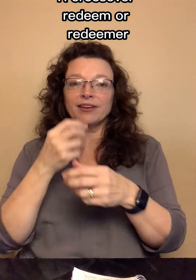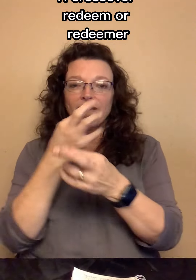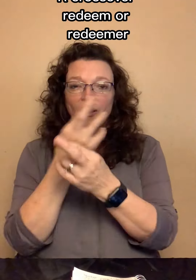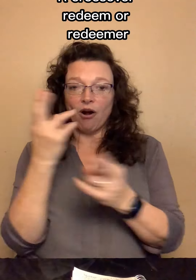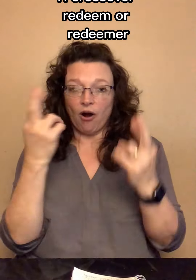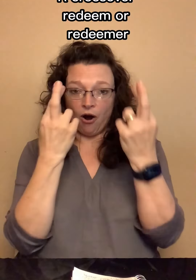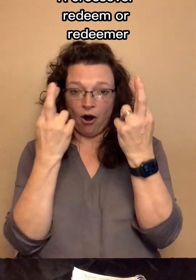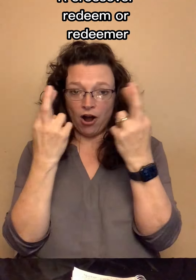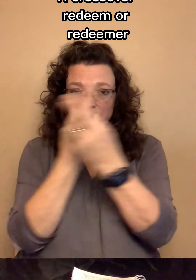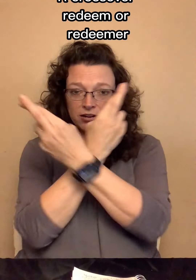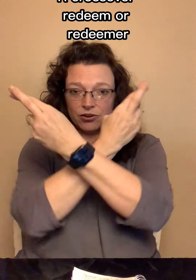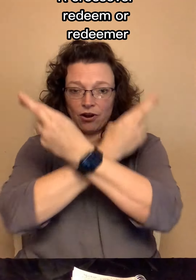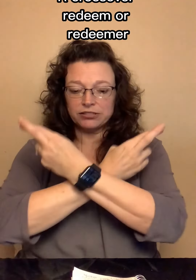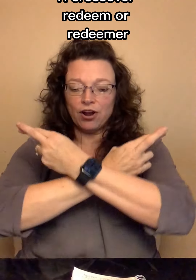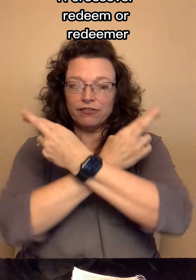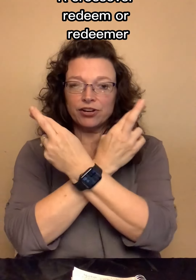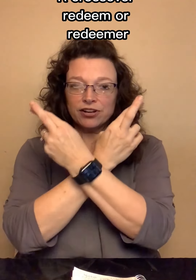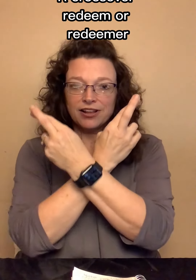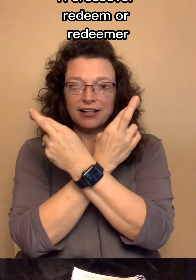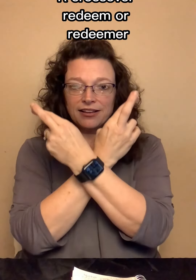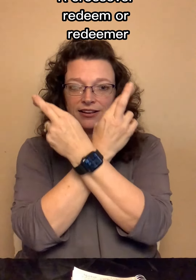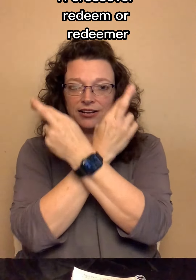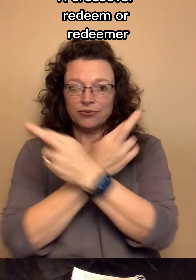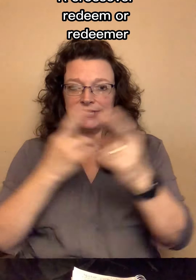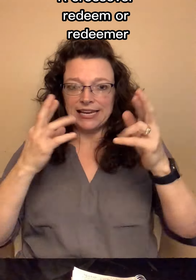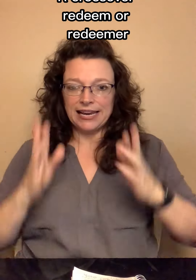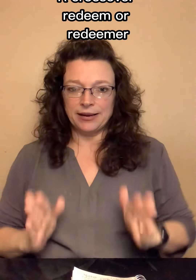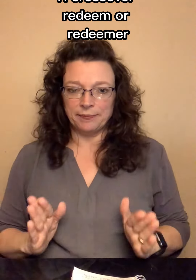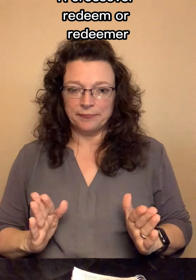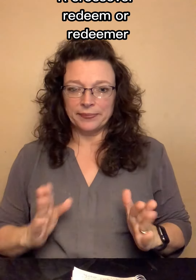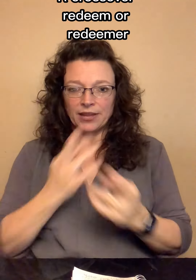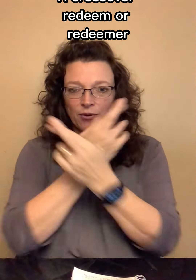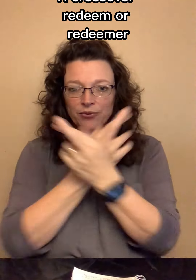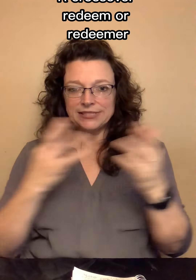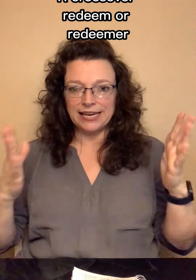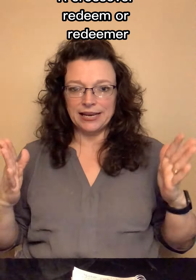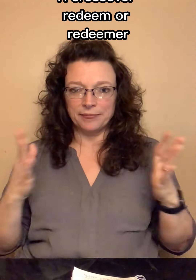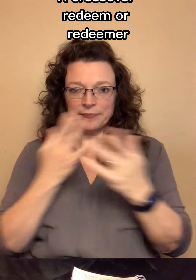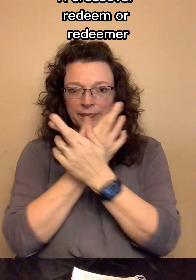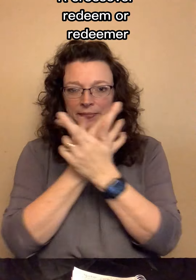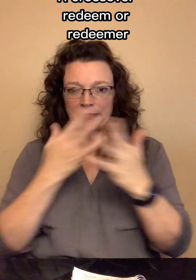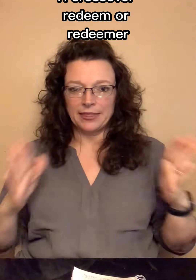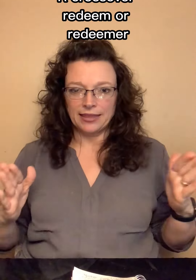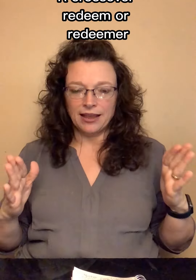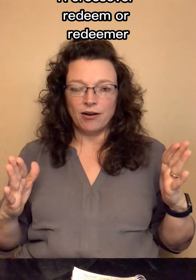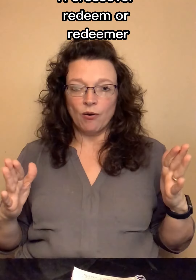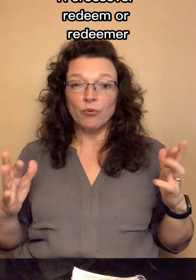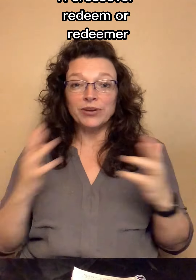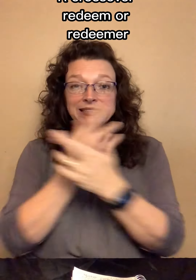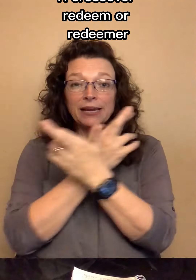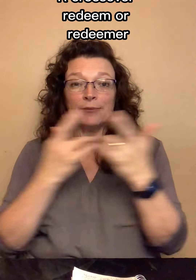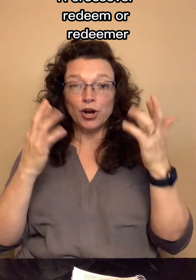R-Crossover. Redeem. Redeem. Or Redeemer.